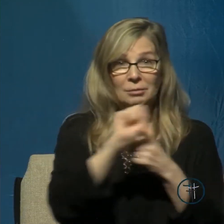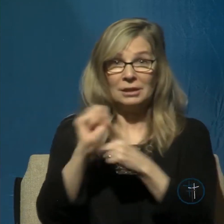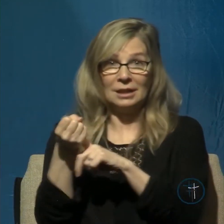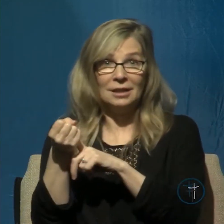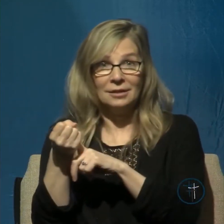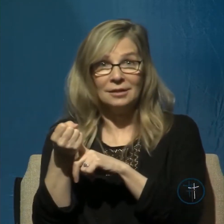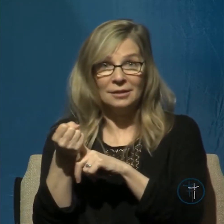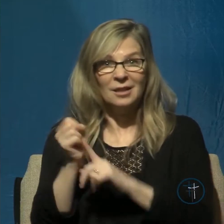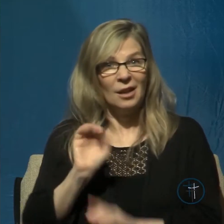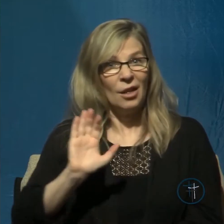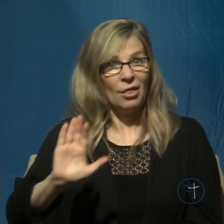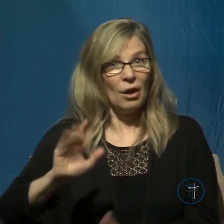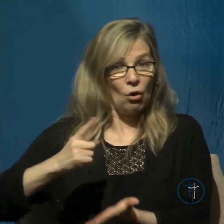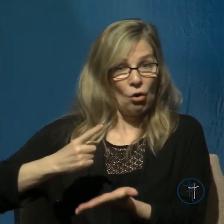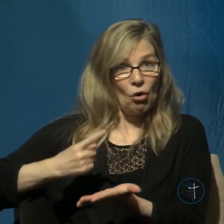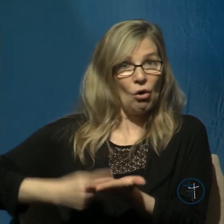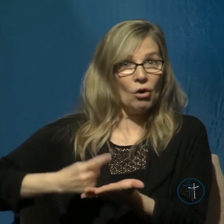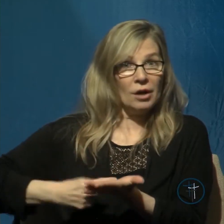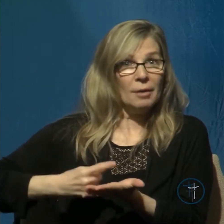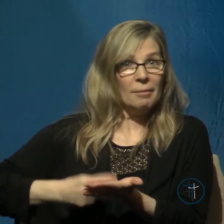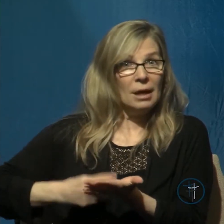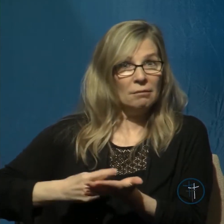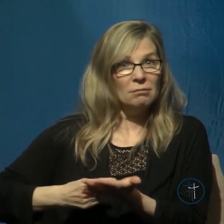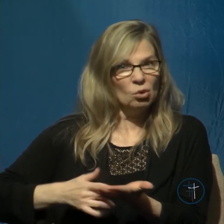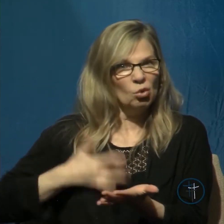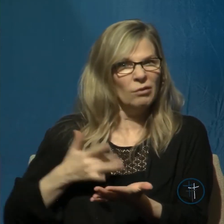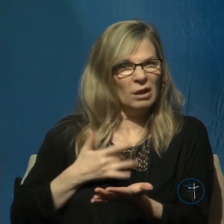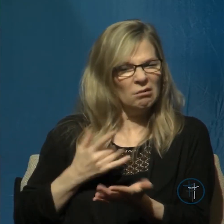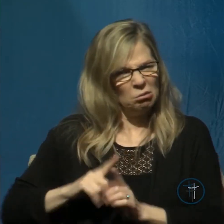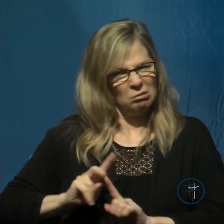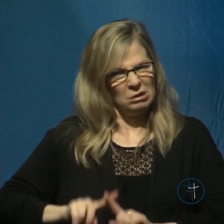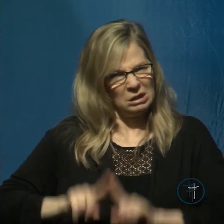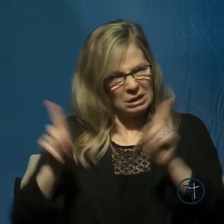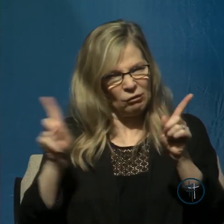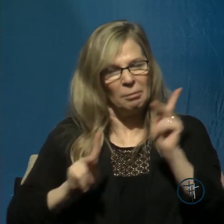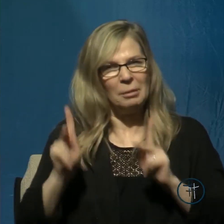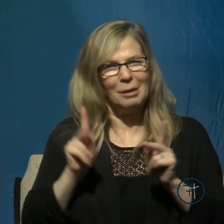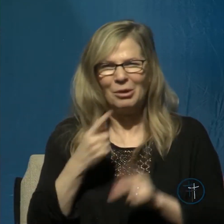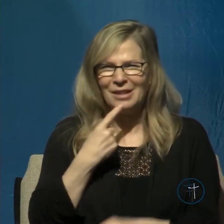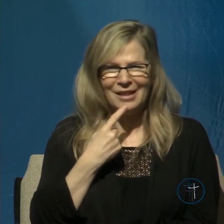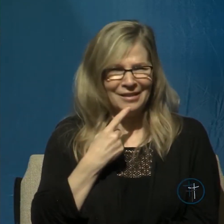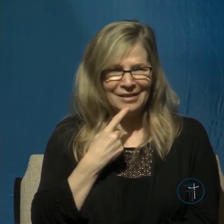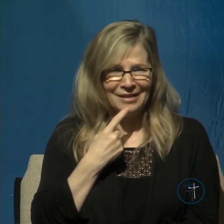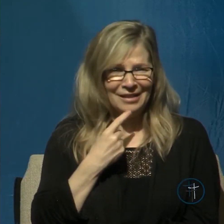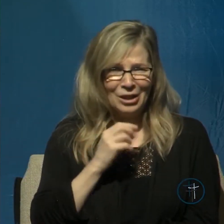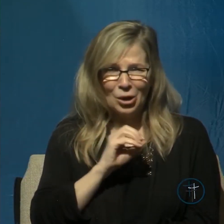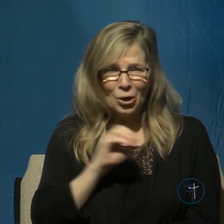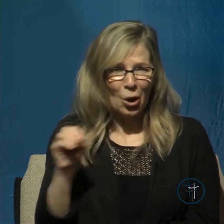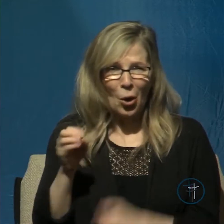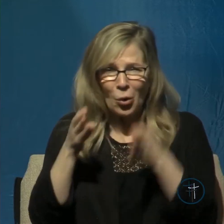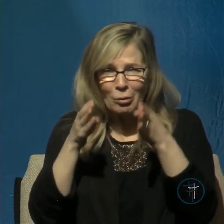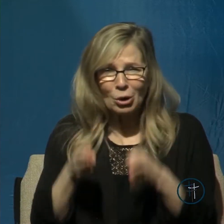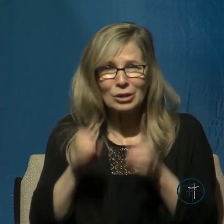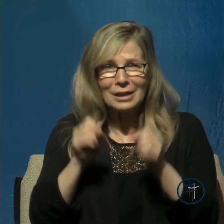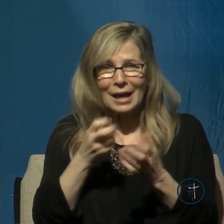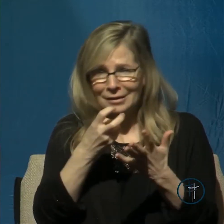in holding to this view is that no one, they believe, could switch so quickly from